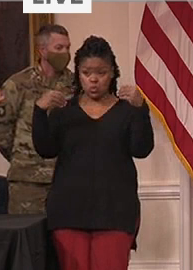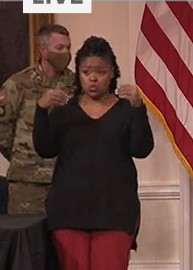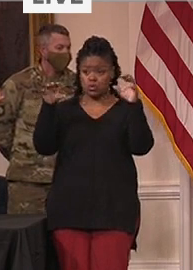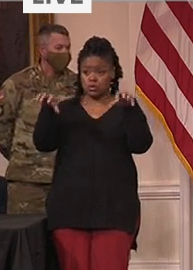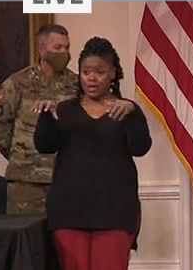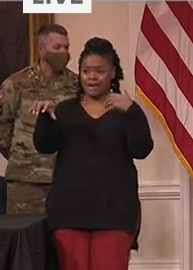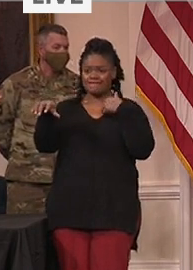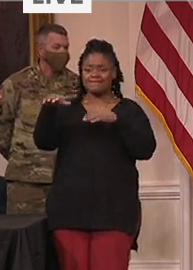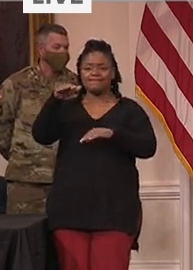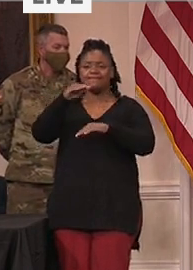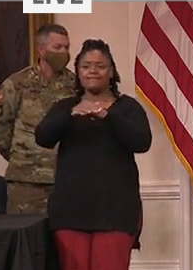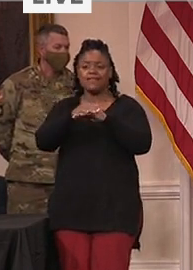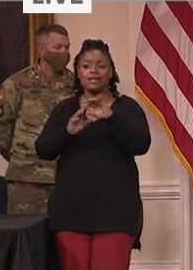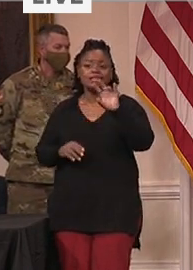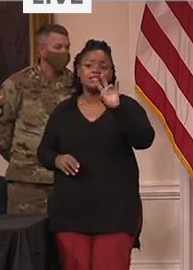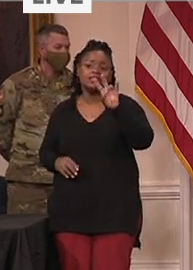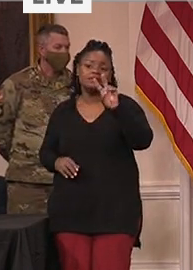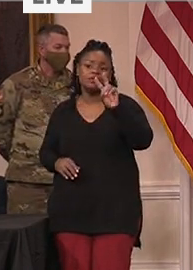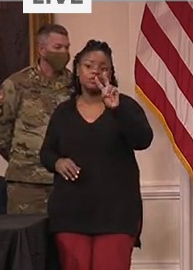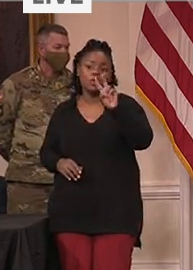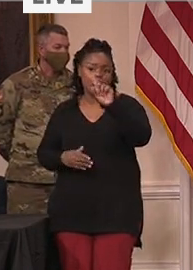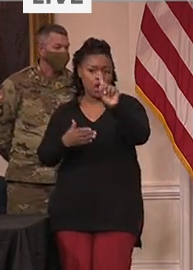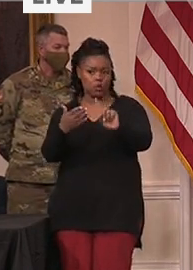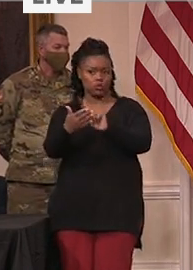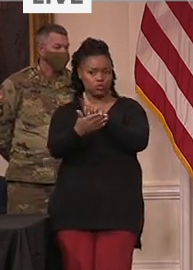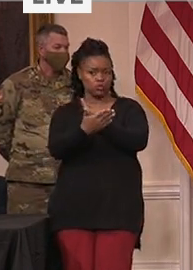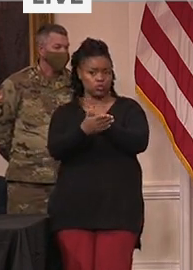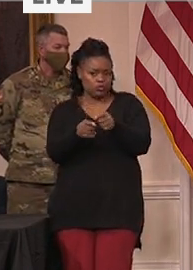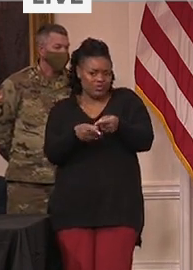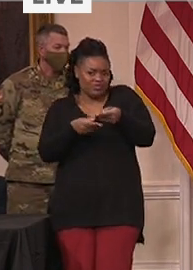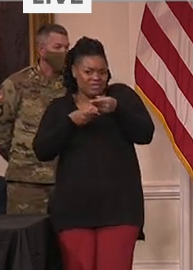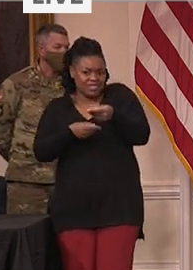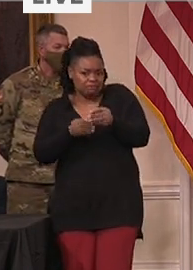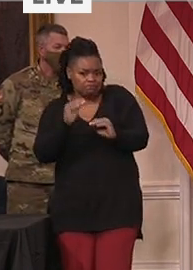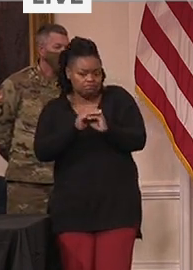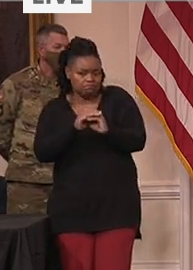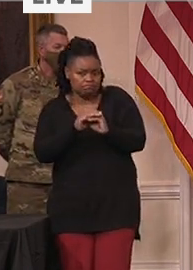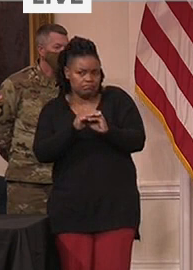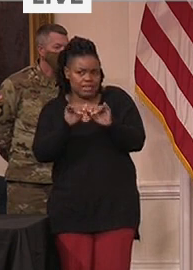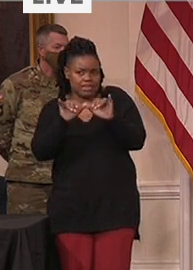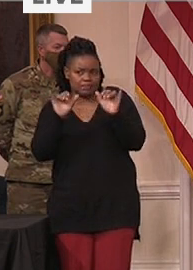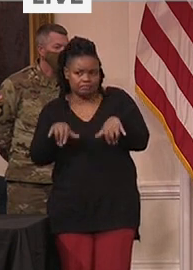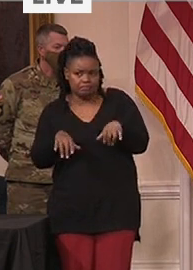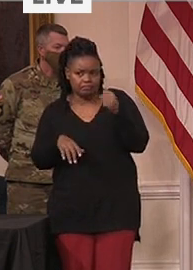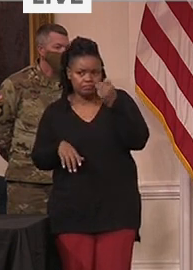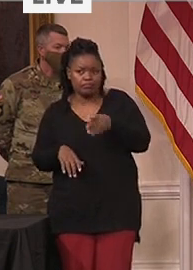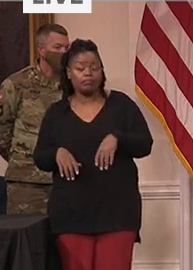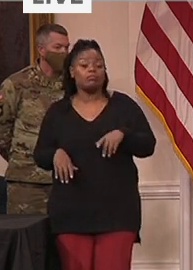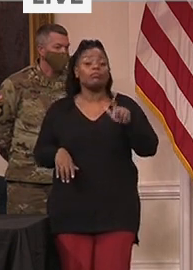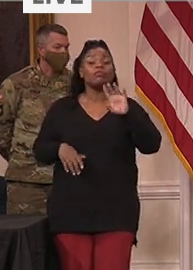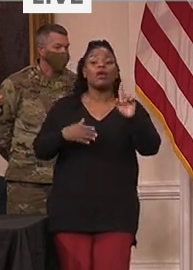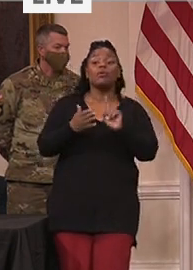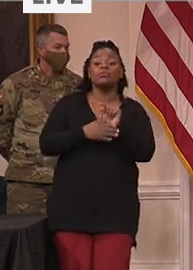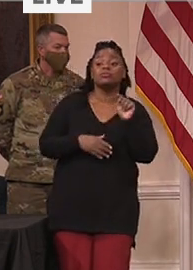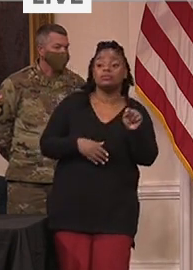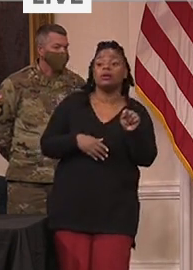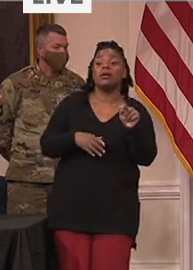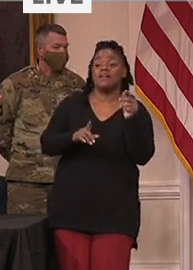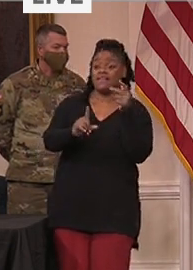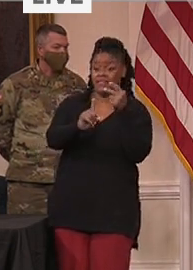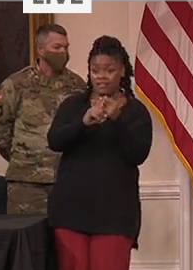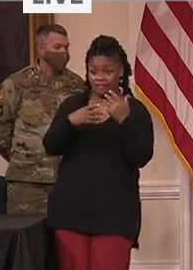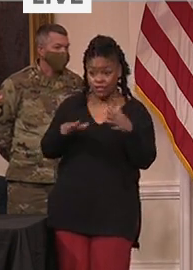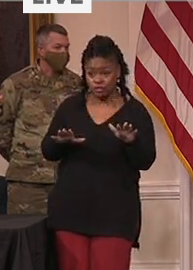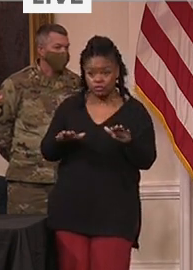federal contract, whereas we're requiring others to do 24 hours. So I had those discussions with the president, the CEO and